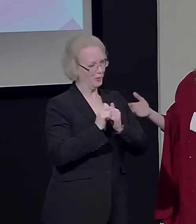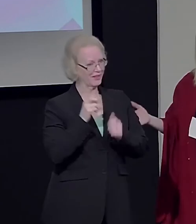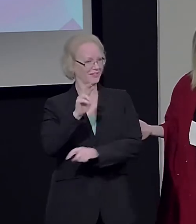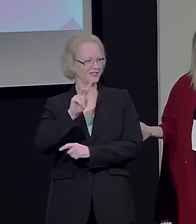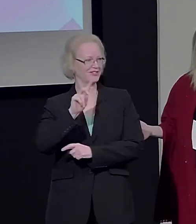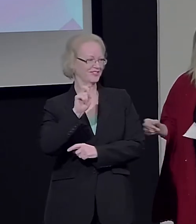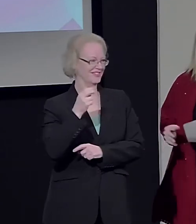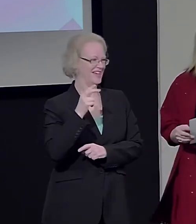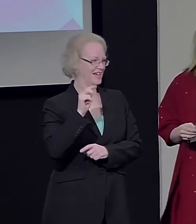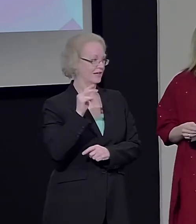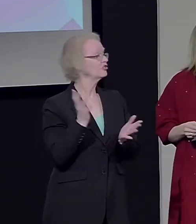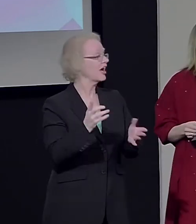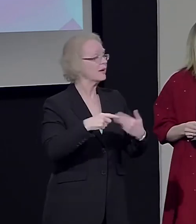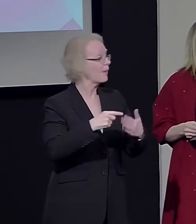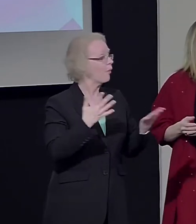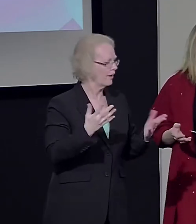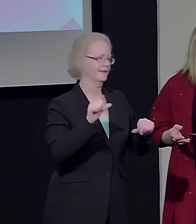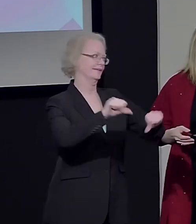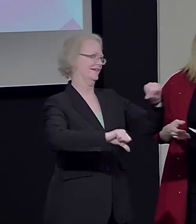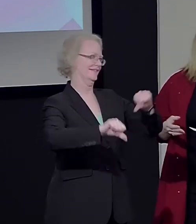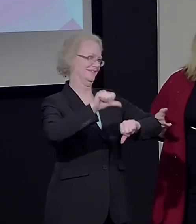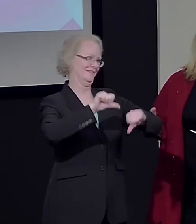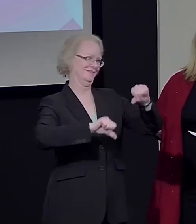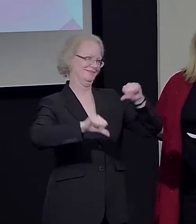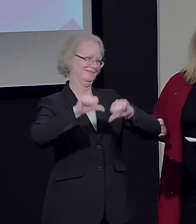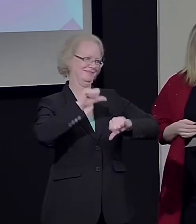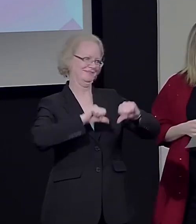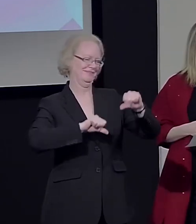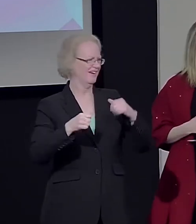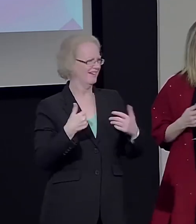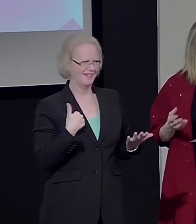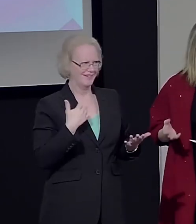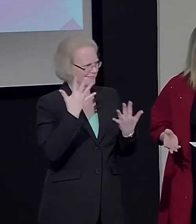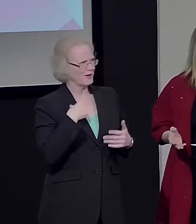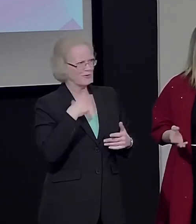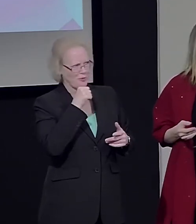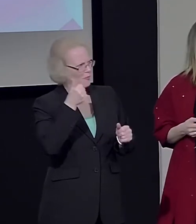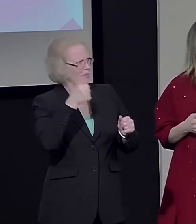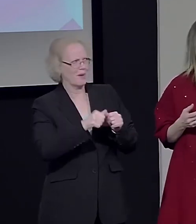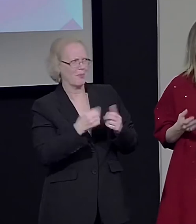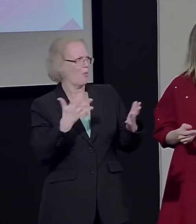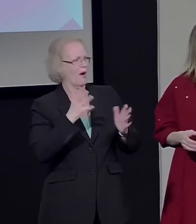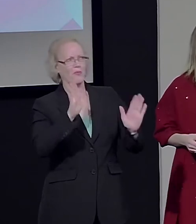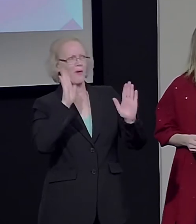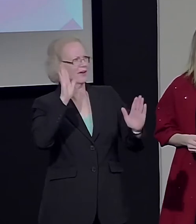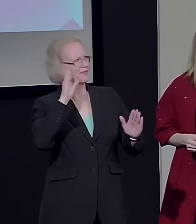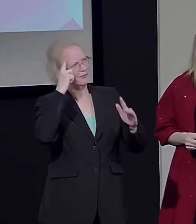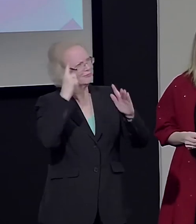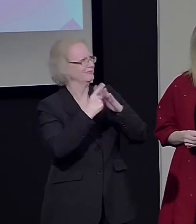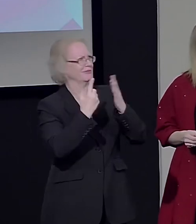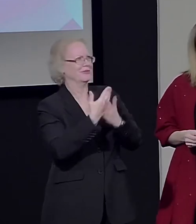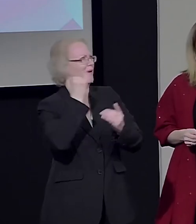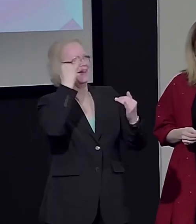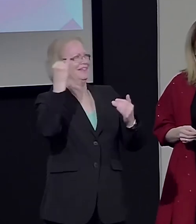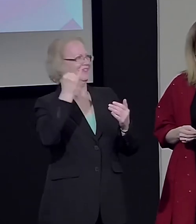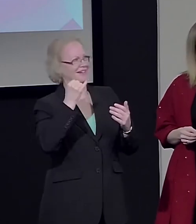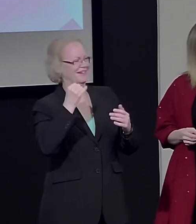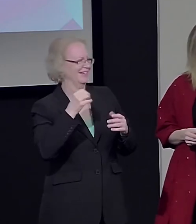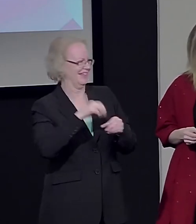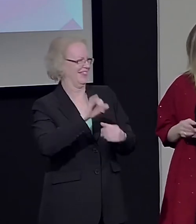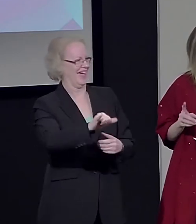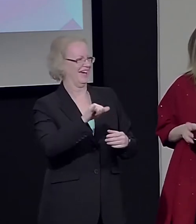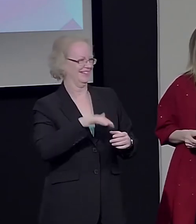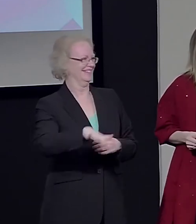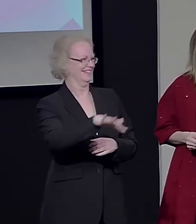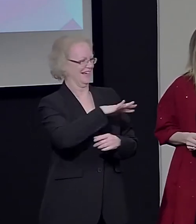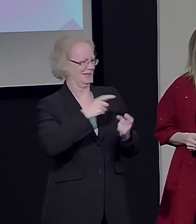science. Unfortunately, I don't remember what wonderful breakthrough they might have done in that setting, but I do